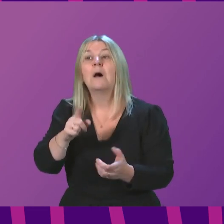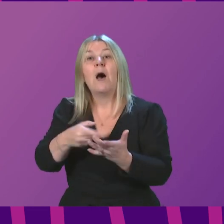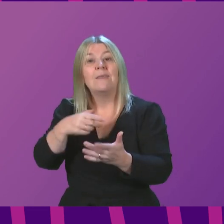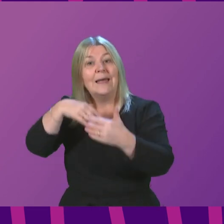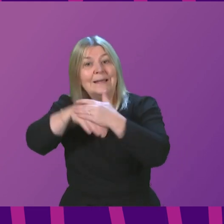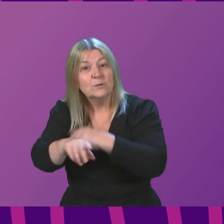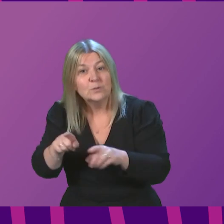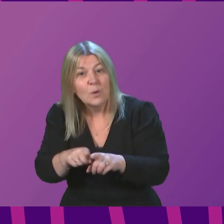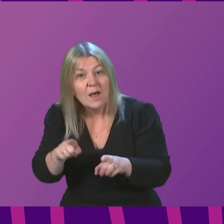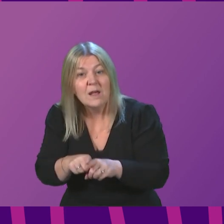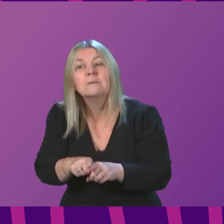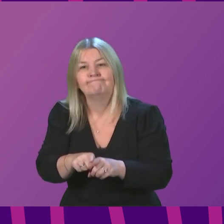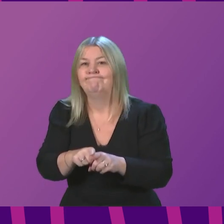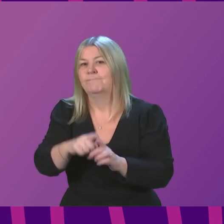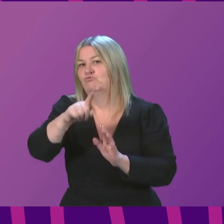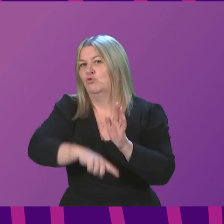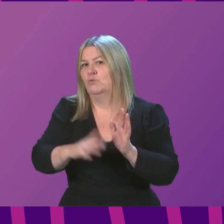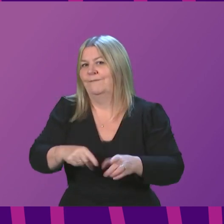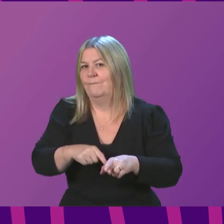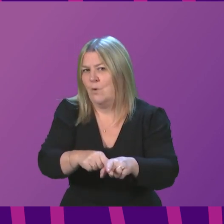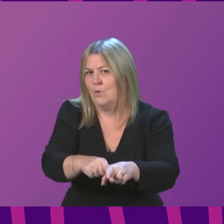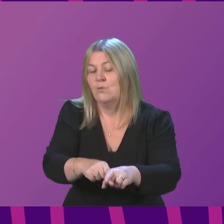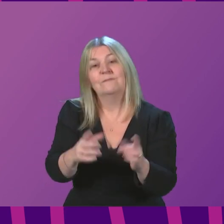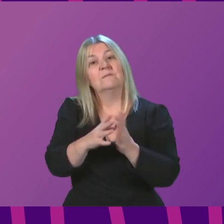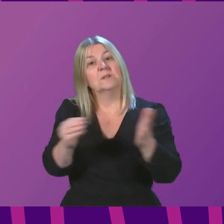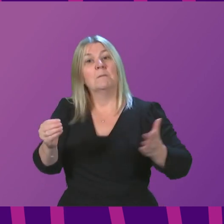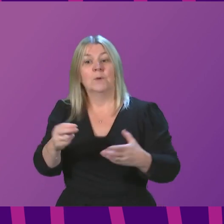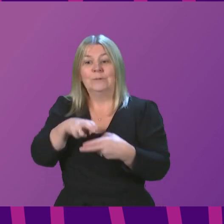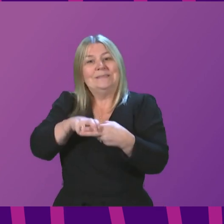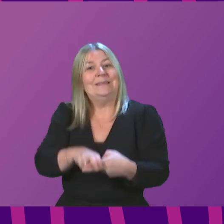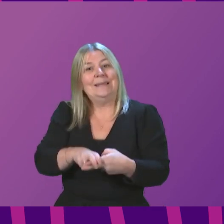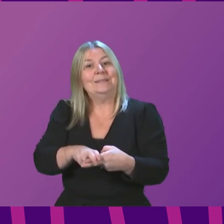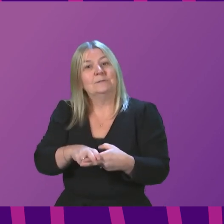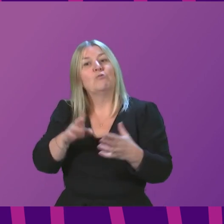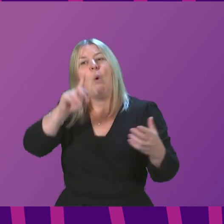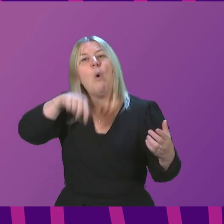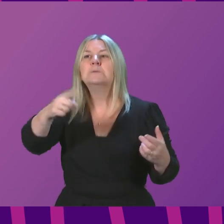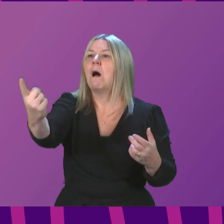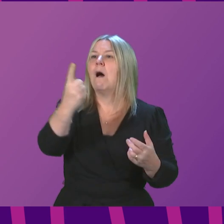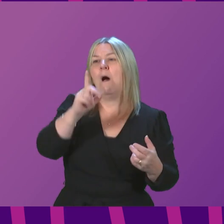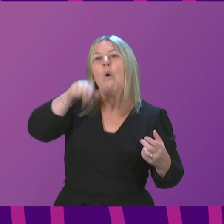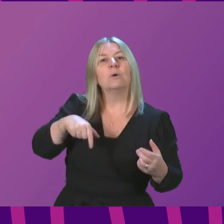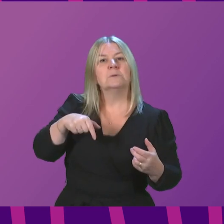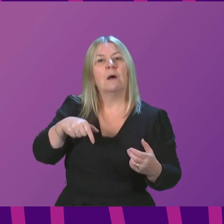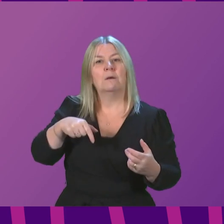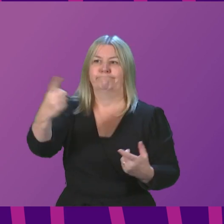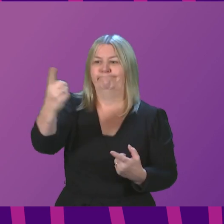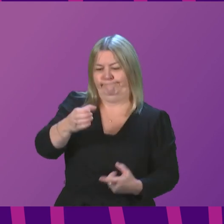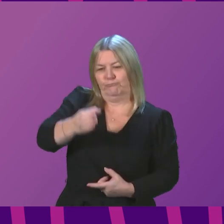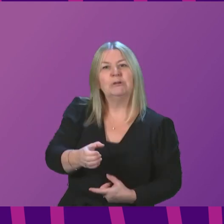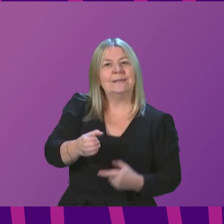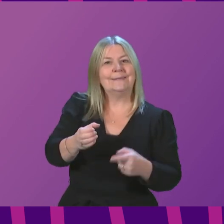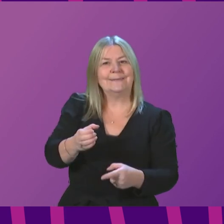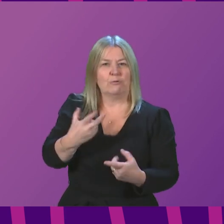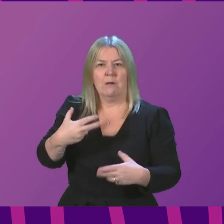requirement for table service has been reintroduced for venues that serve alcohol for consumption on the premises, and guidance has been issued to the effect